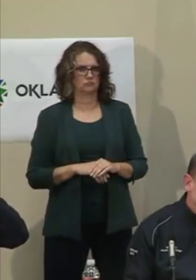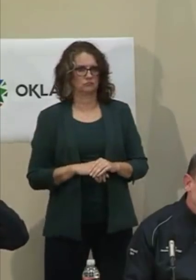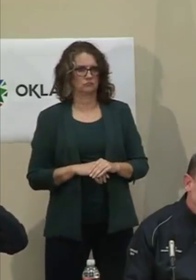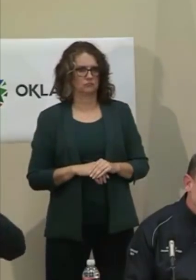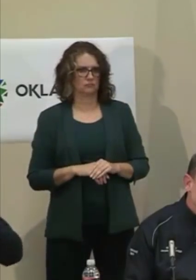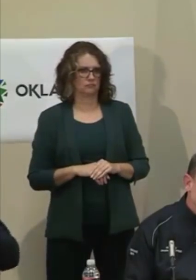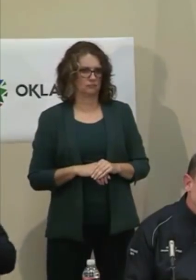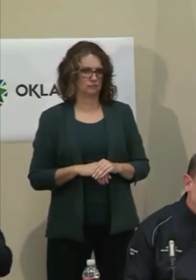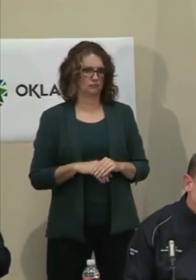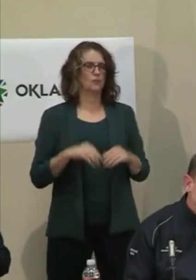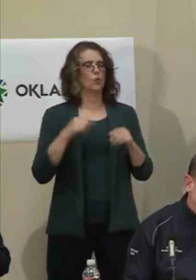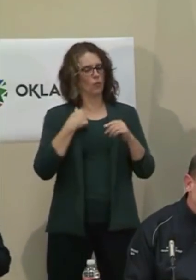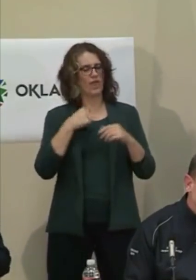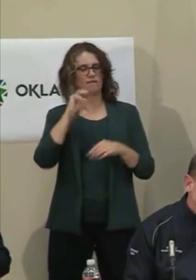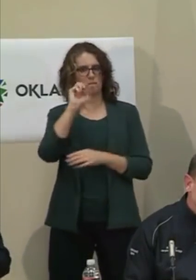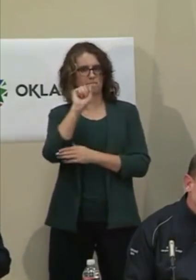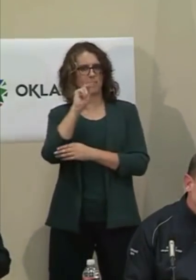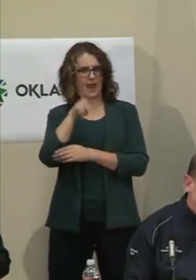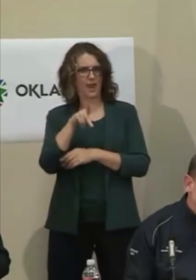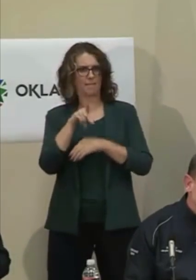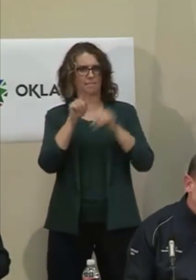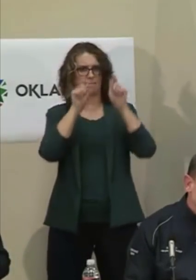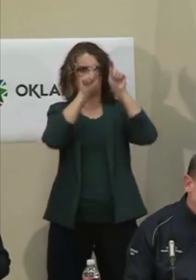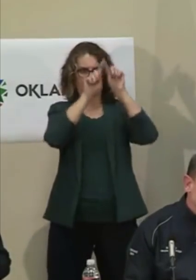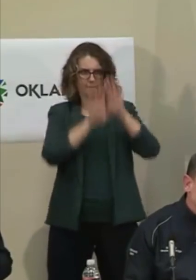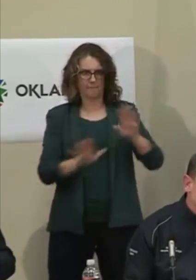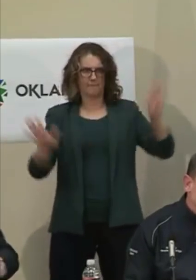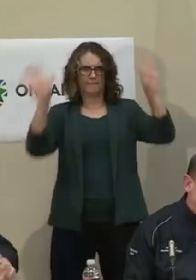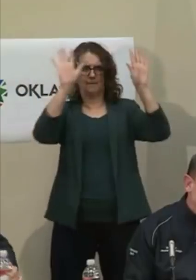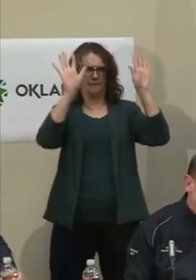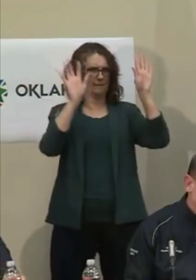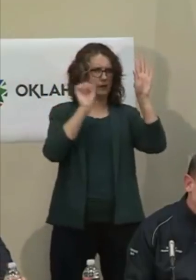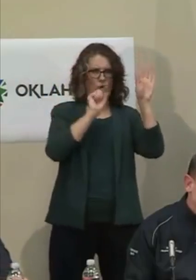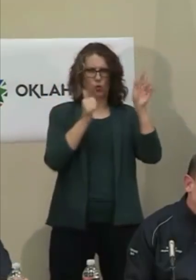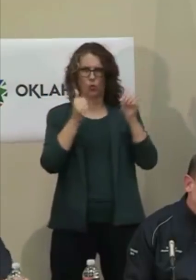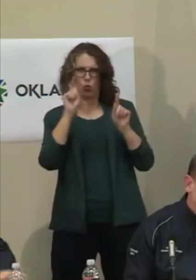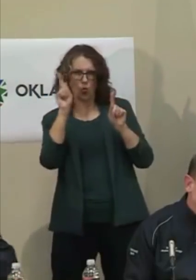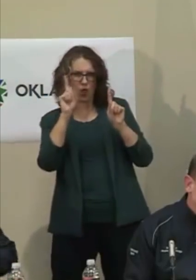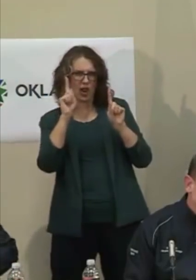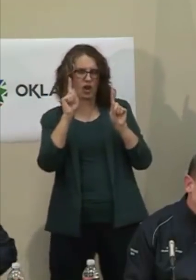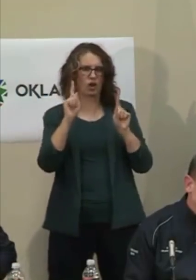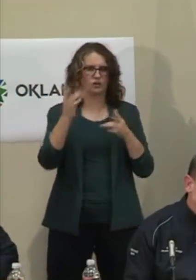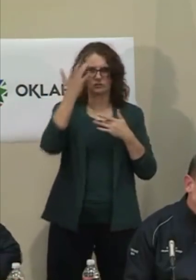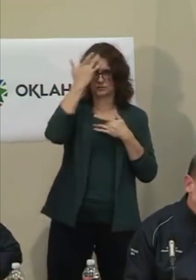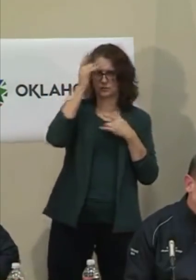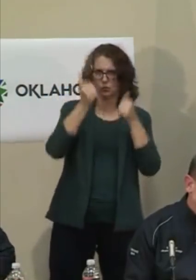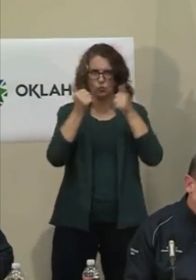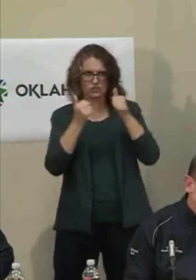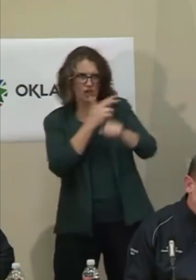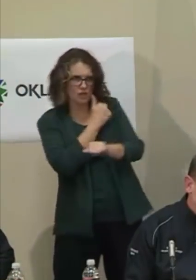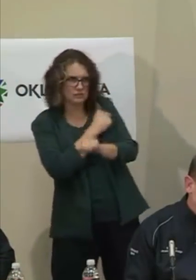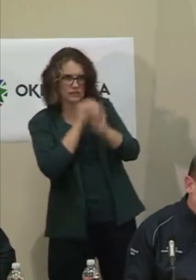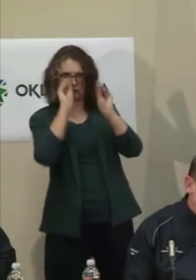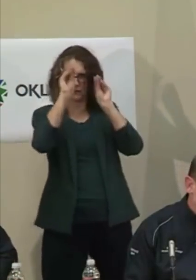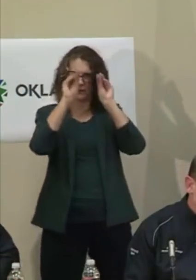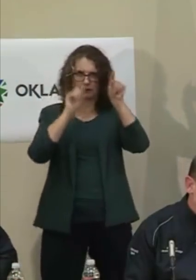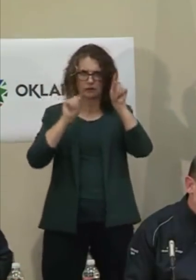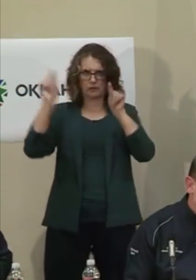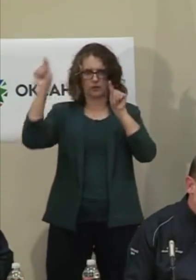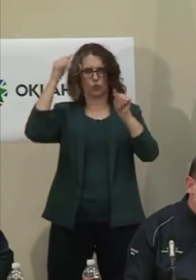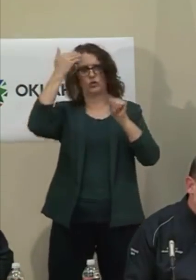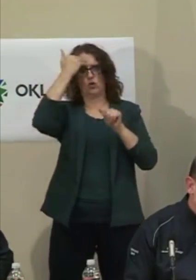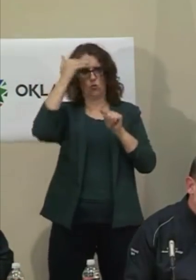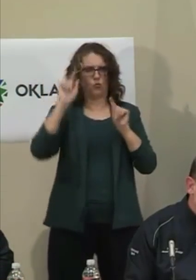what's happening by county and we know which hospitals are in those counties and we can look at what equipment they have